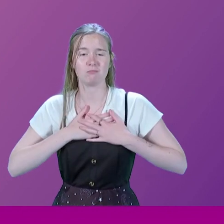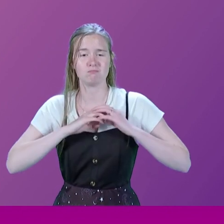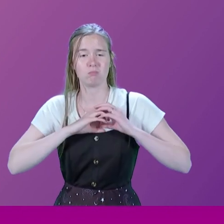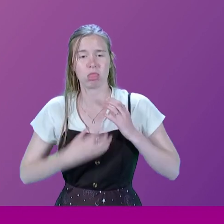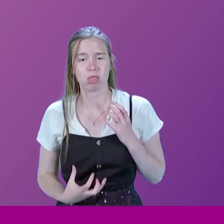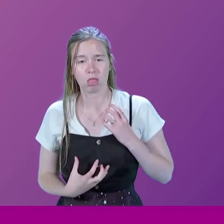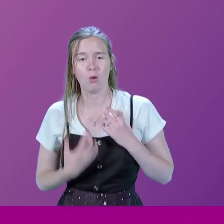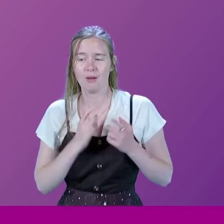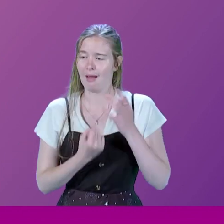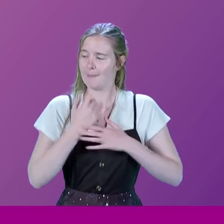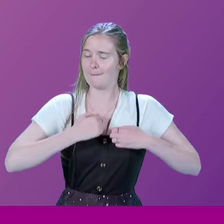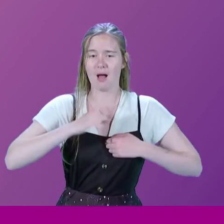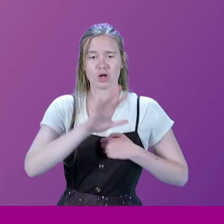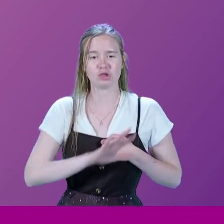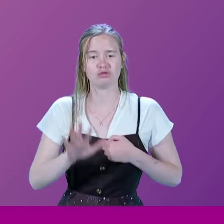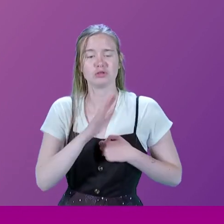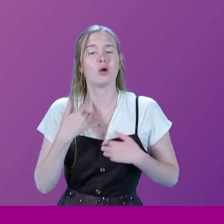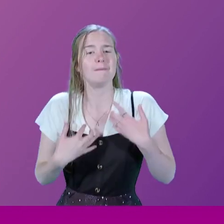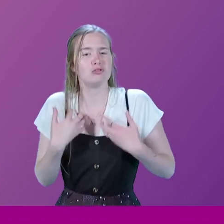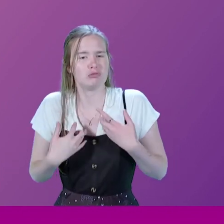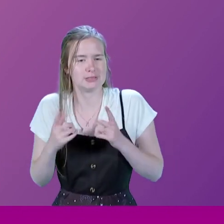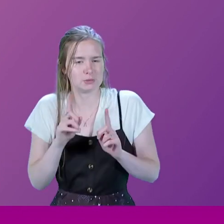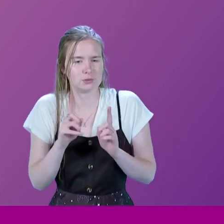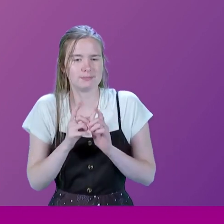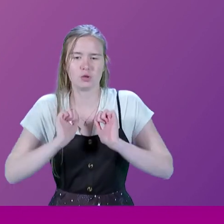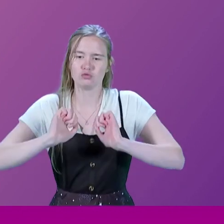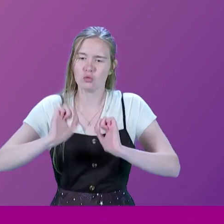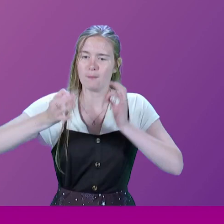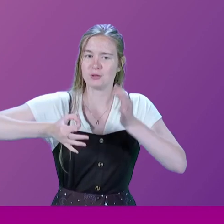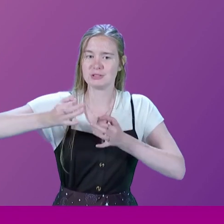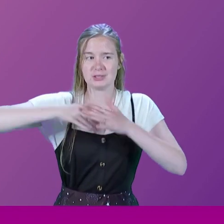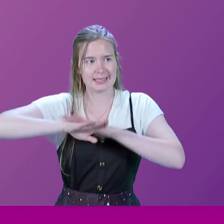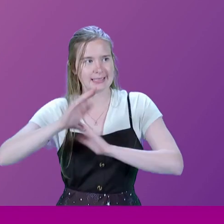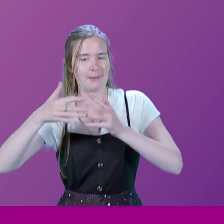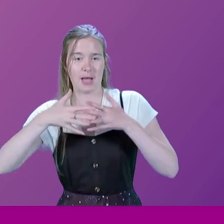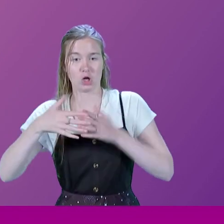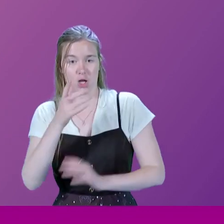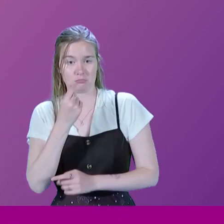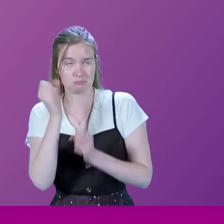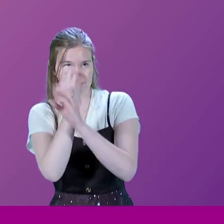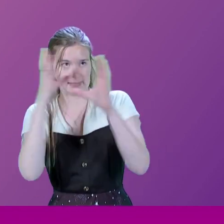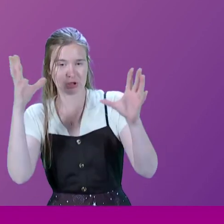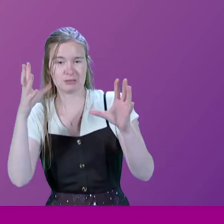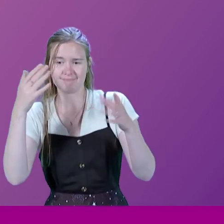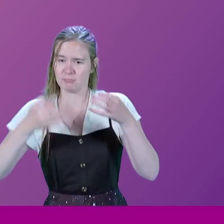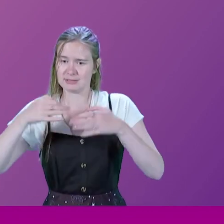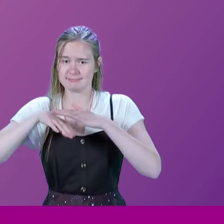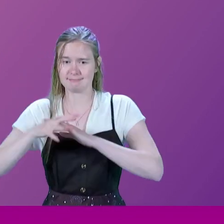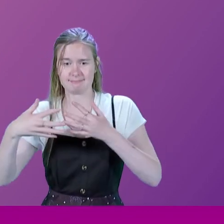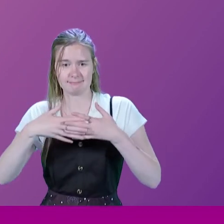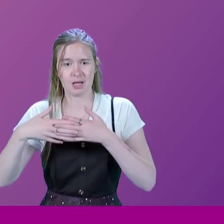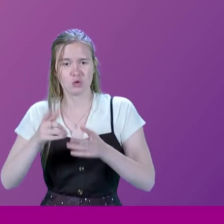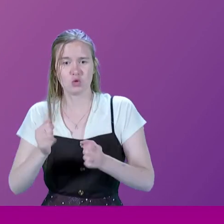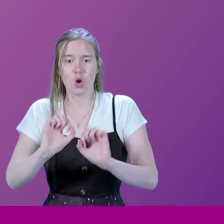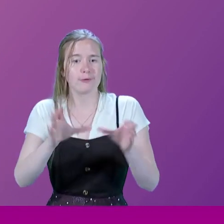what's going on in my country. And I'm just interested to know, if you were a politician in America, what party would you be on?